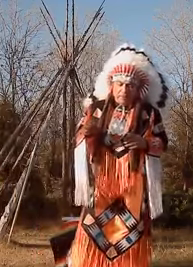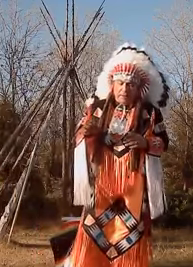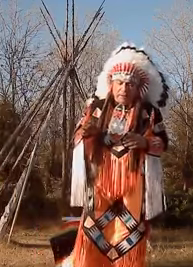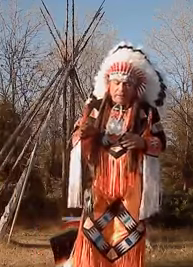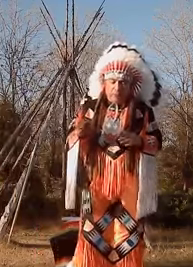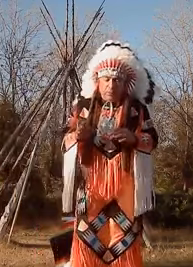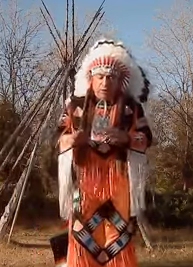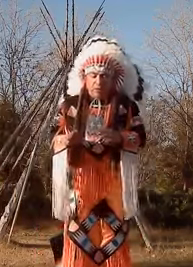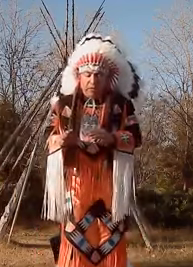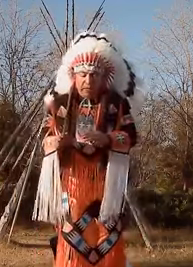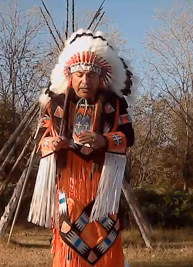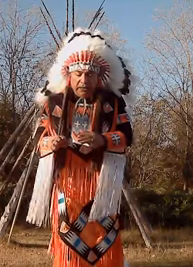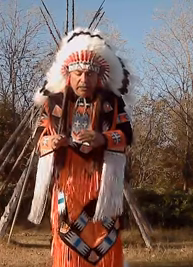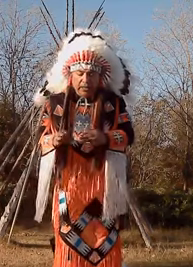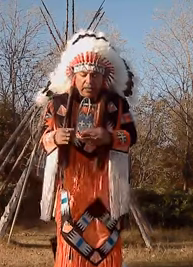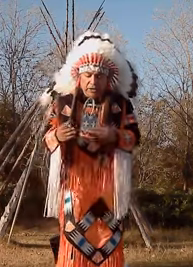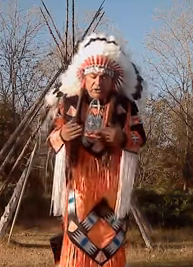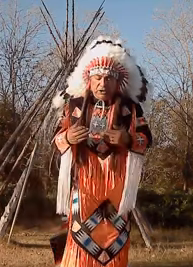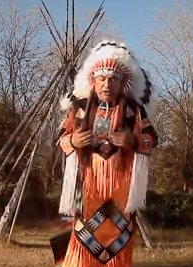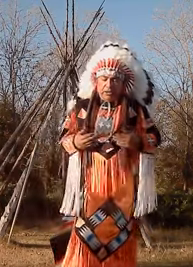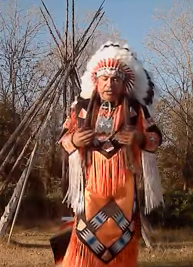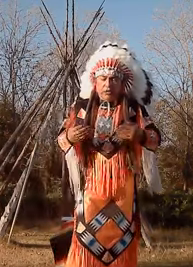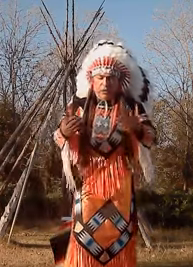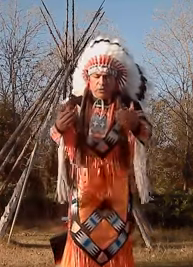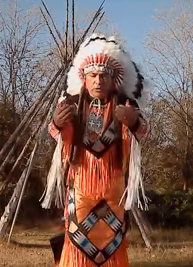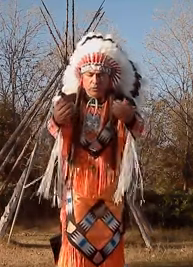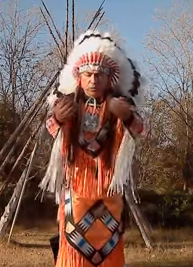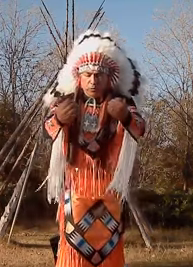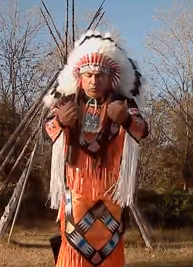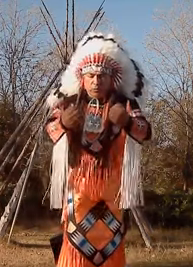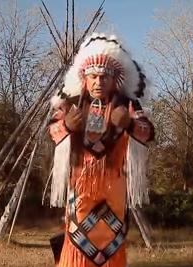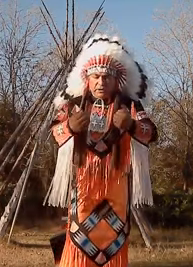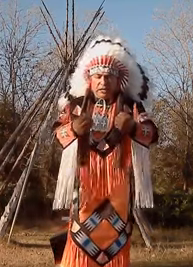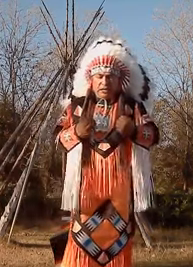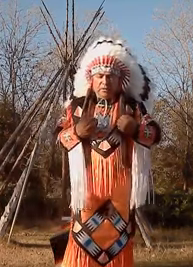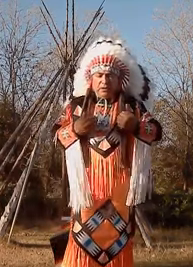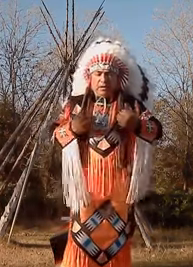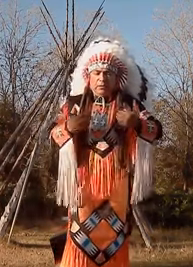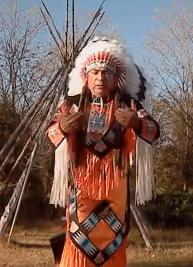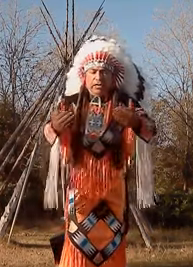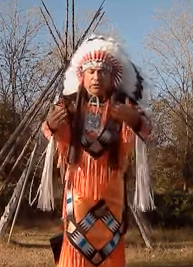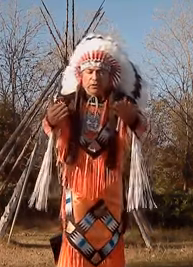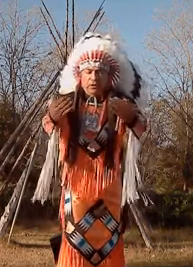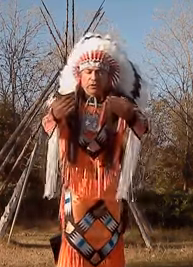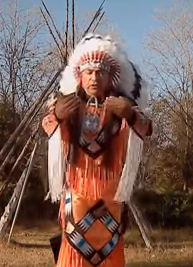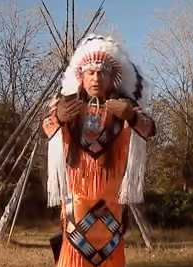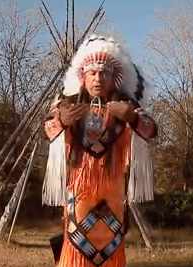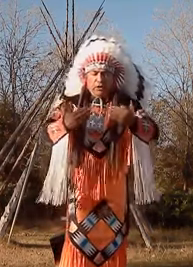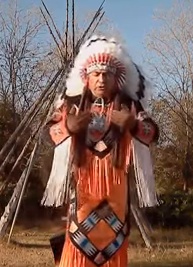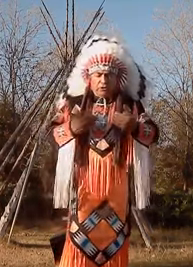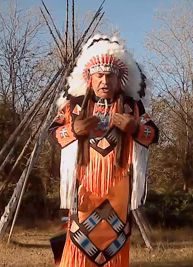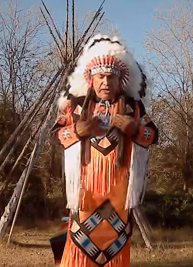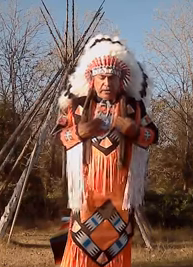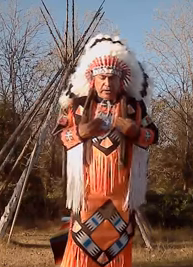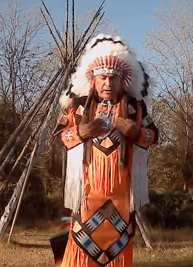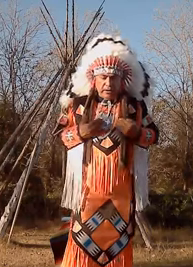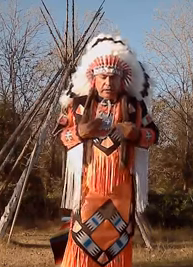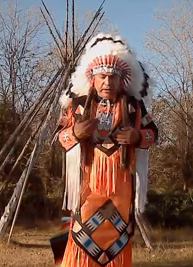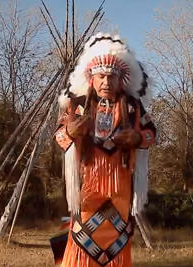the part of it is is that you begin to to receive you begin to to to understand these